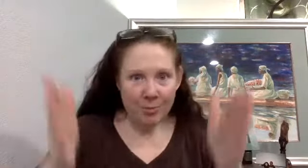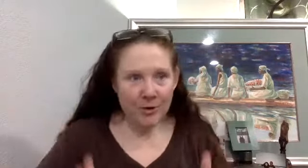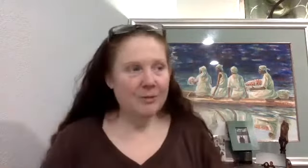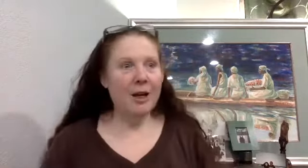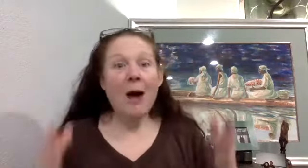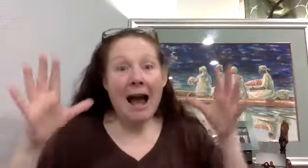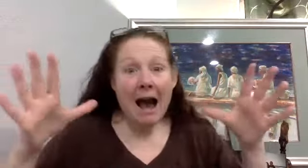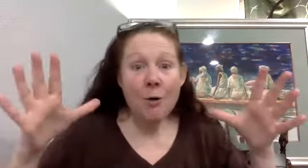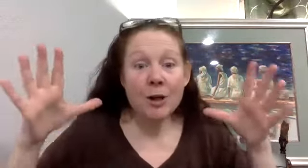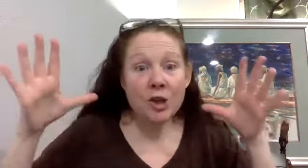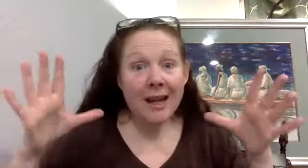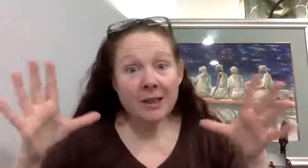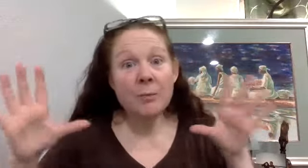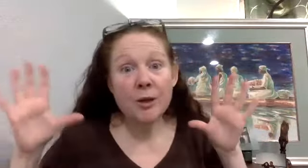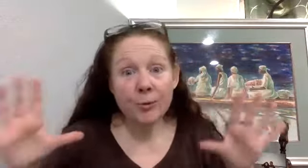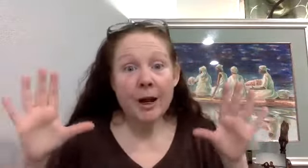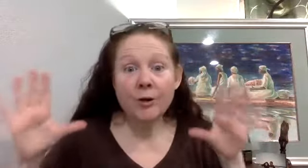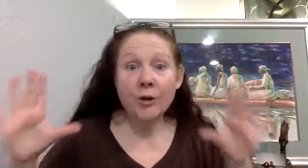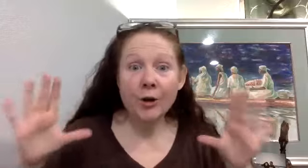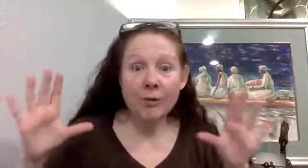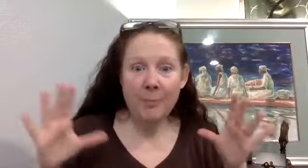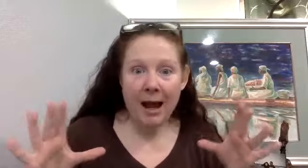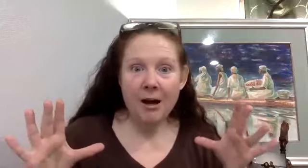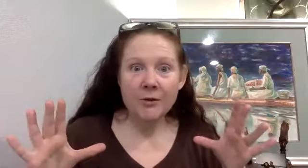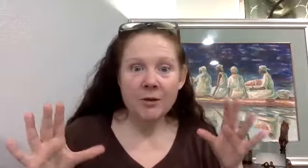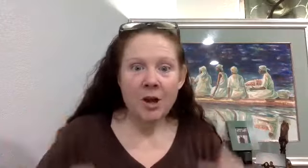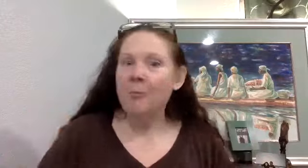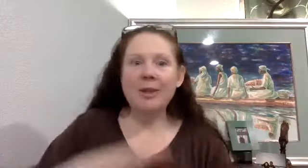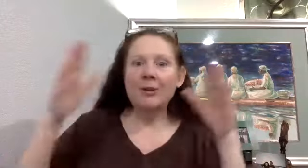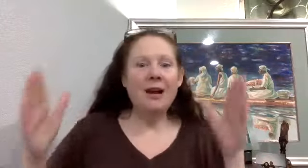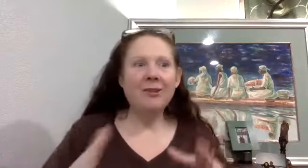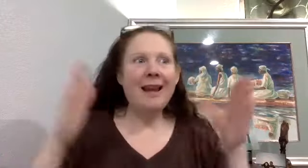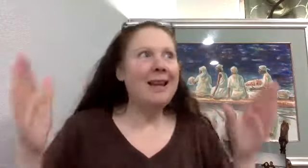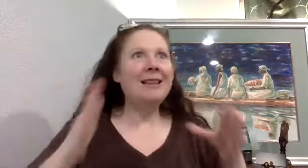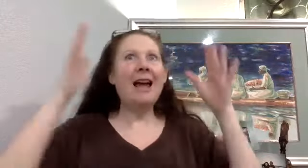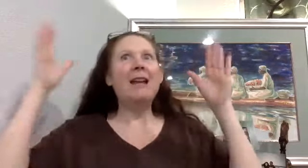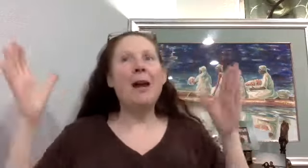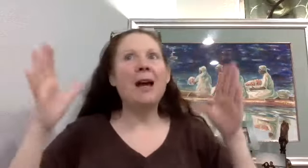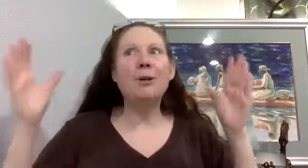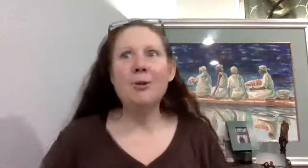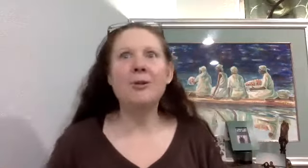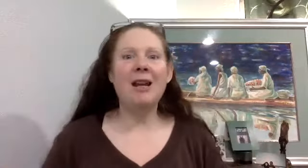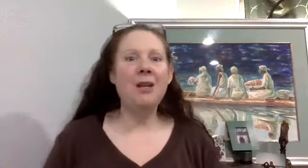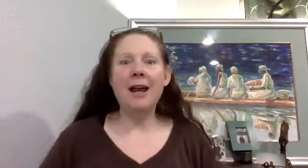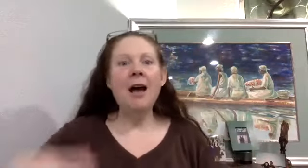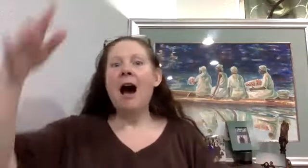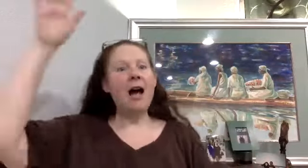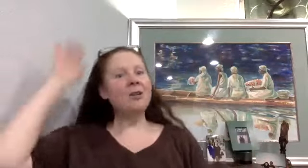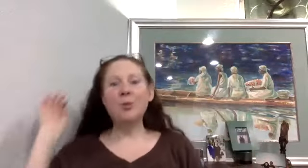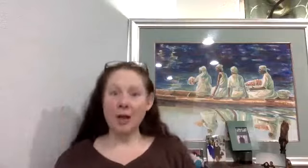person like you, how did she get to be 333 pounds? But there was never like, like, I didn't wake up a Tuesday and be like, I just put on